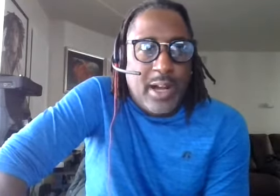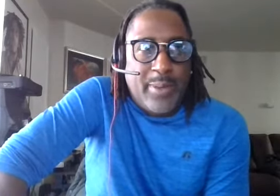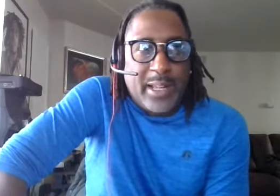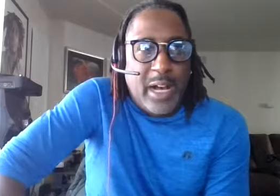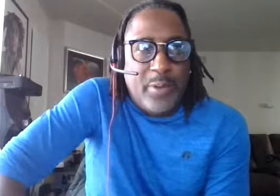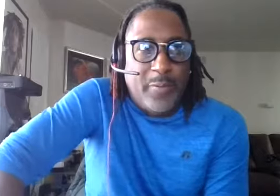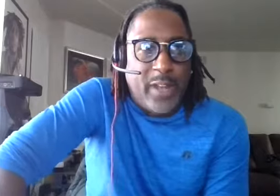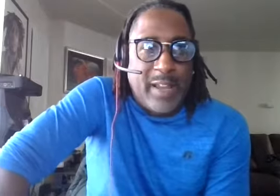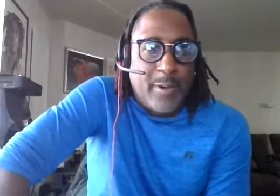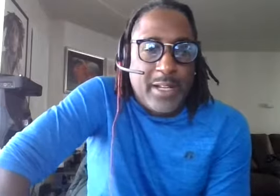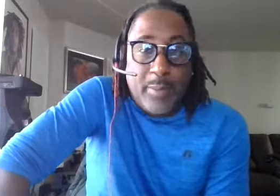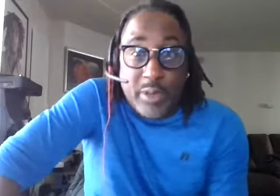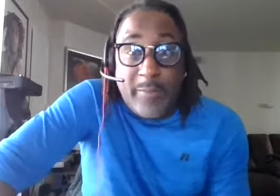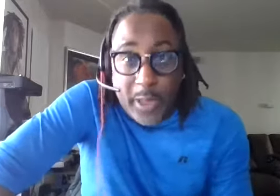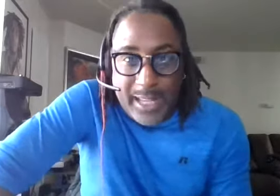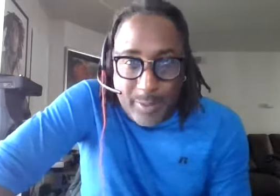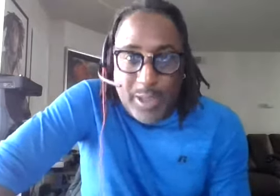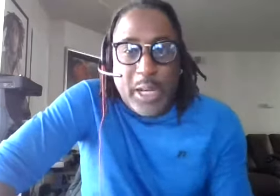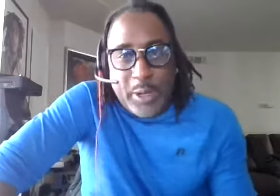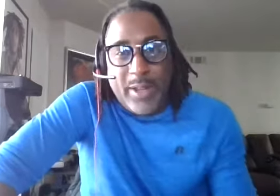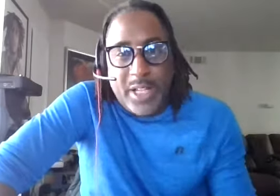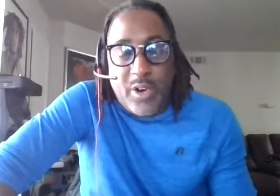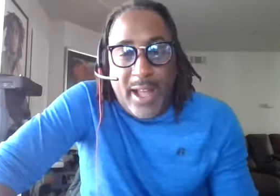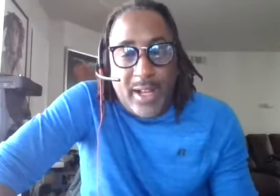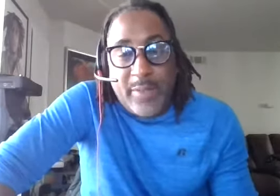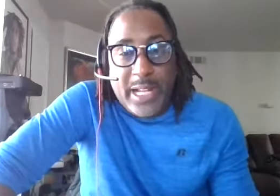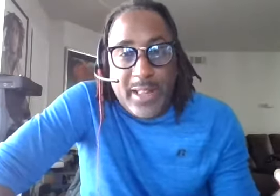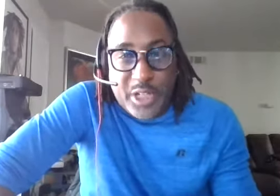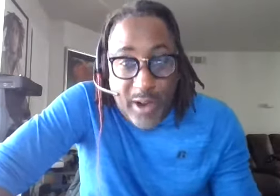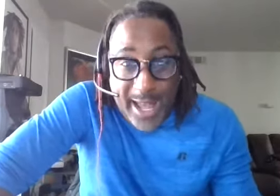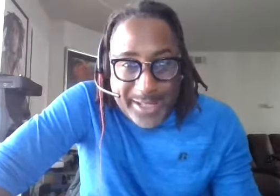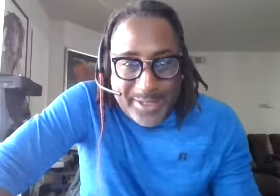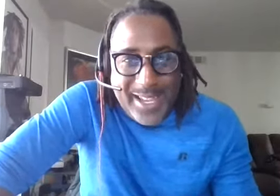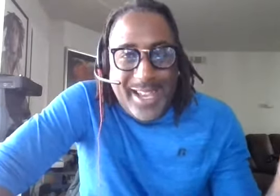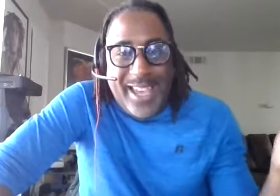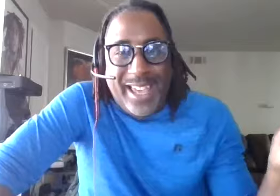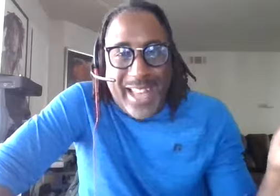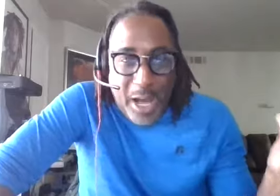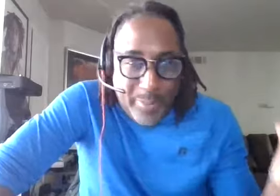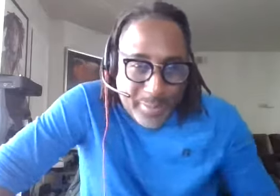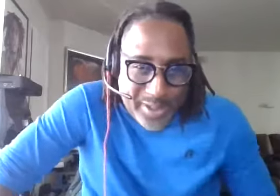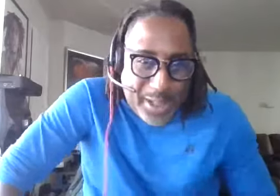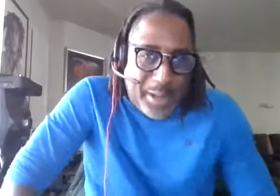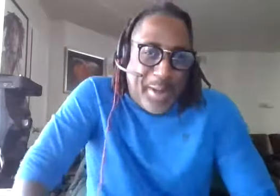talk about a couple favorite briefly you know track living color tracks and albums you know